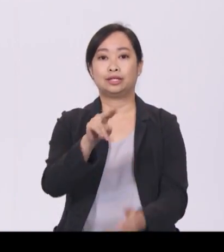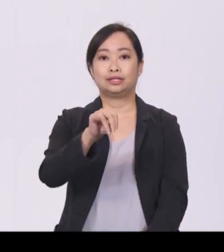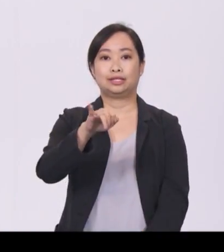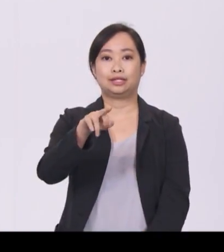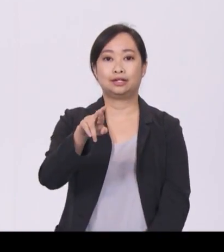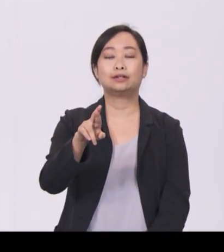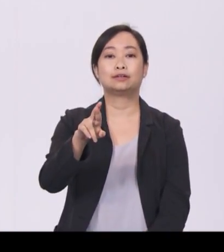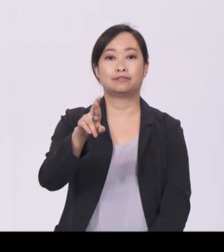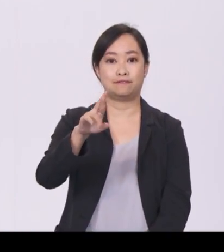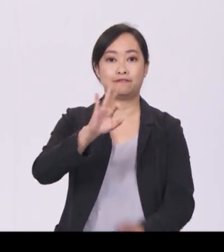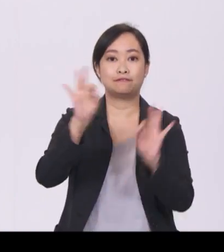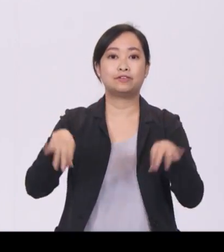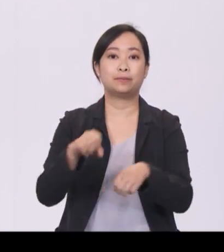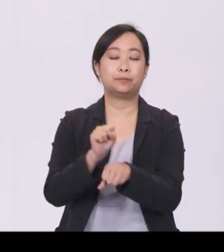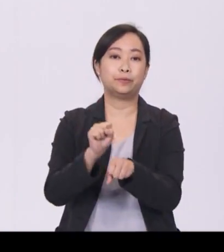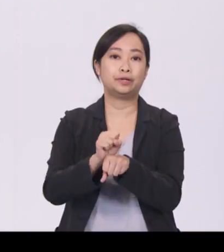NIR Framework, in 2008.